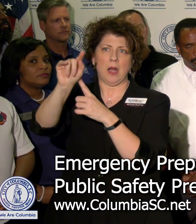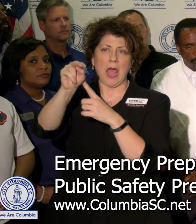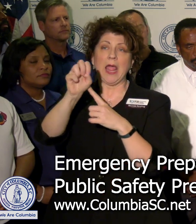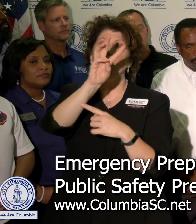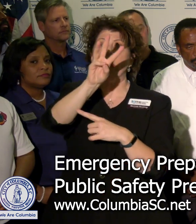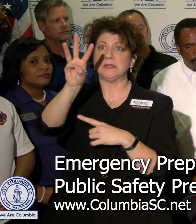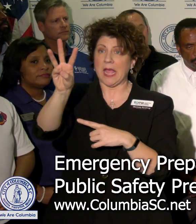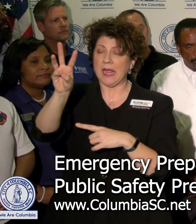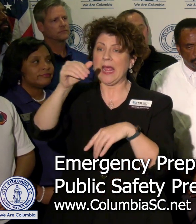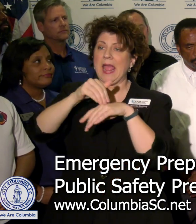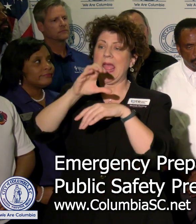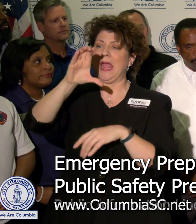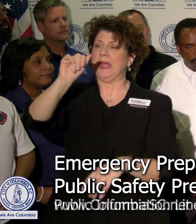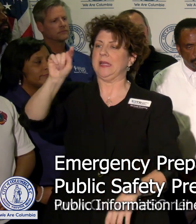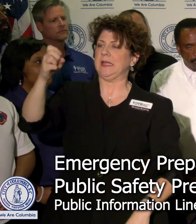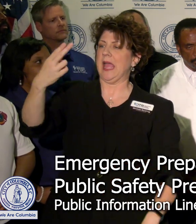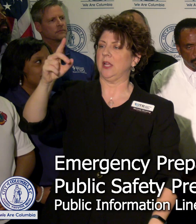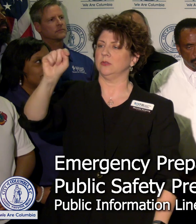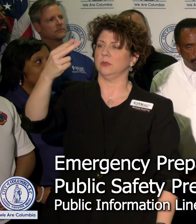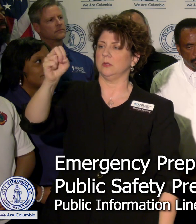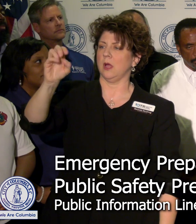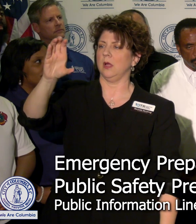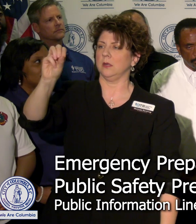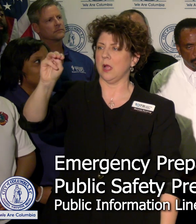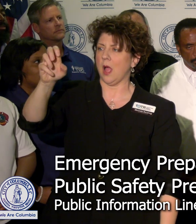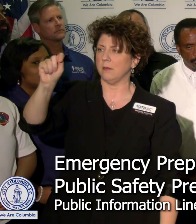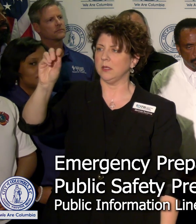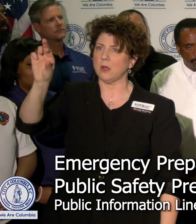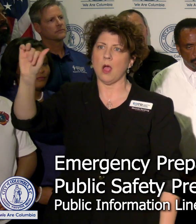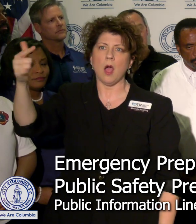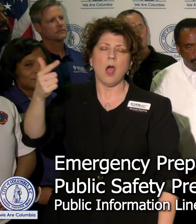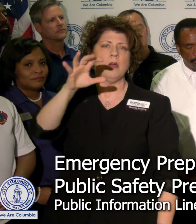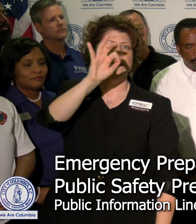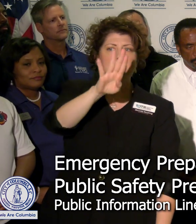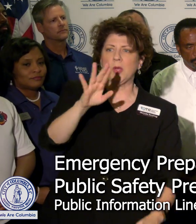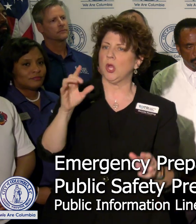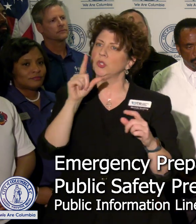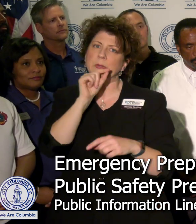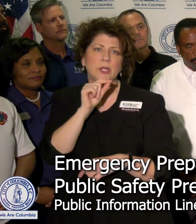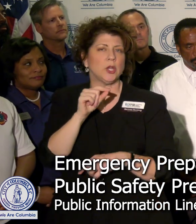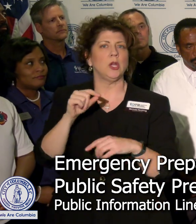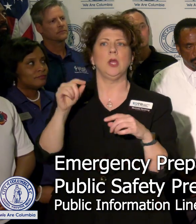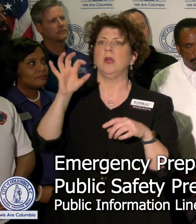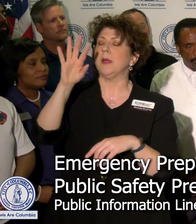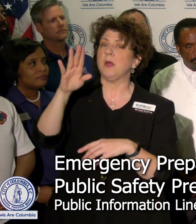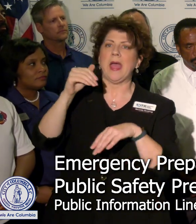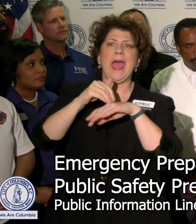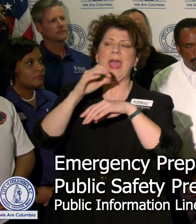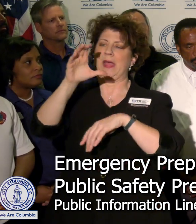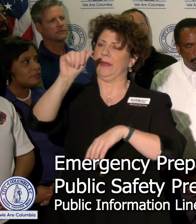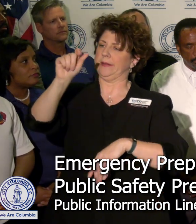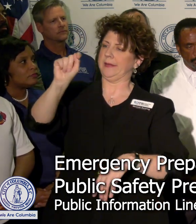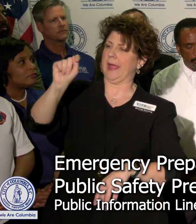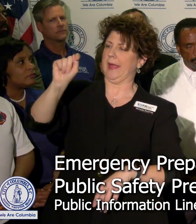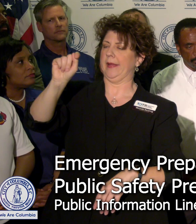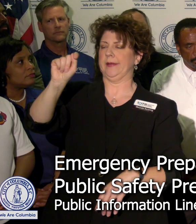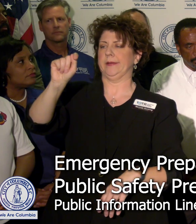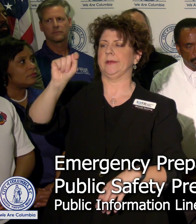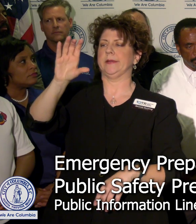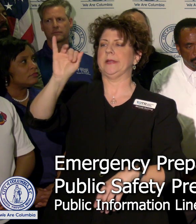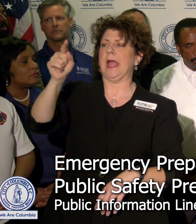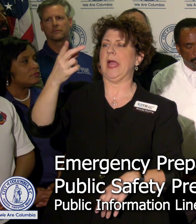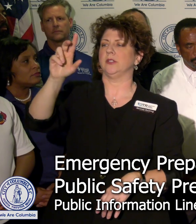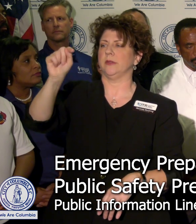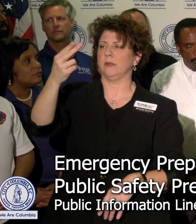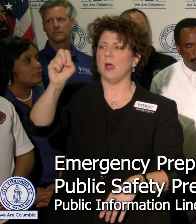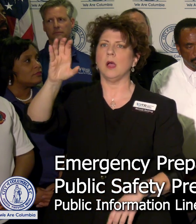website at catchthecomet.org, through social media, Facebook, Twitter, and Instagram, at Catch the Comet, and through our Transloc